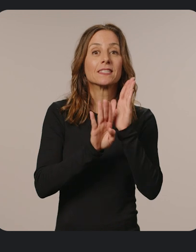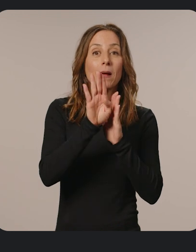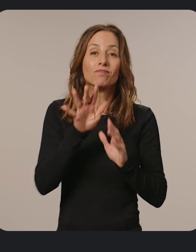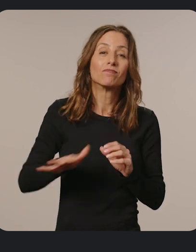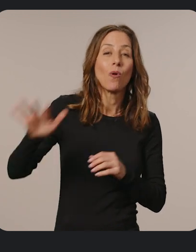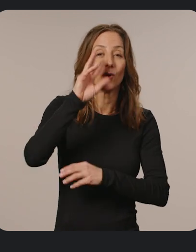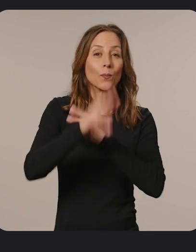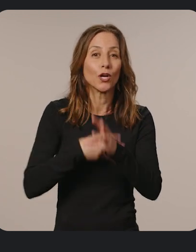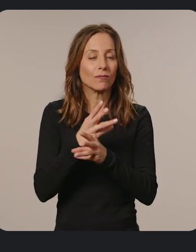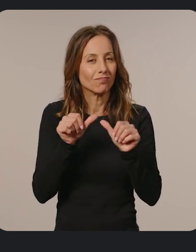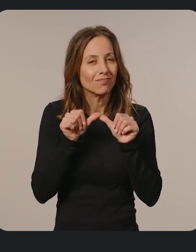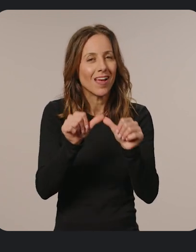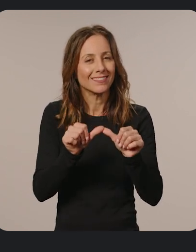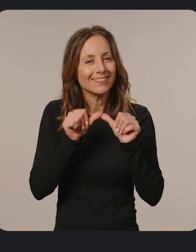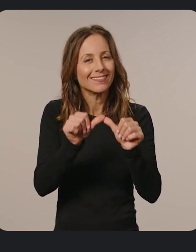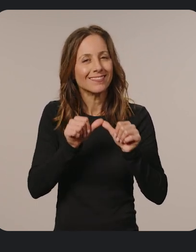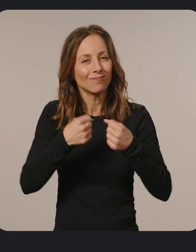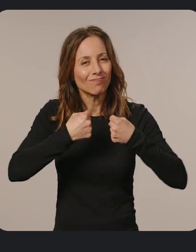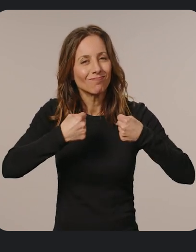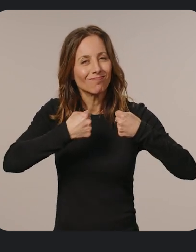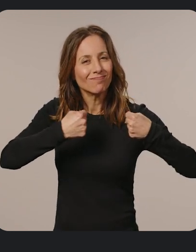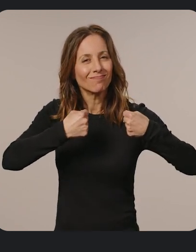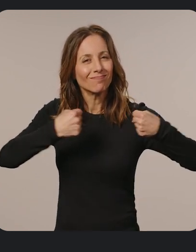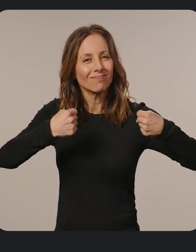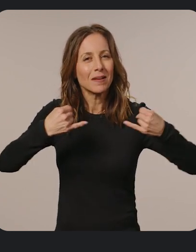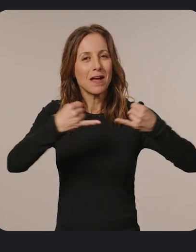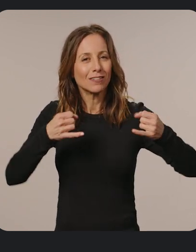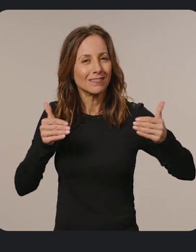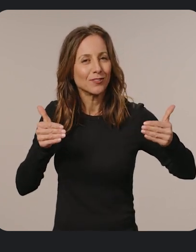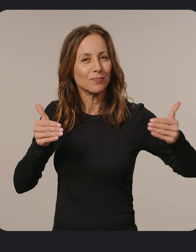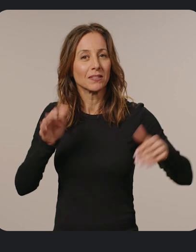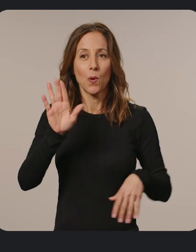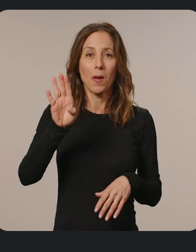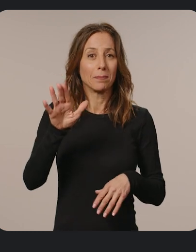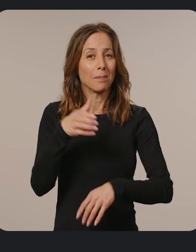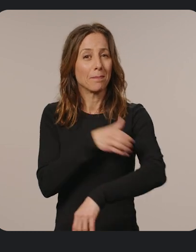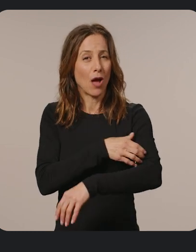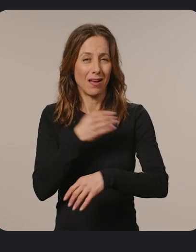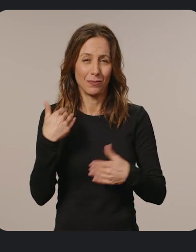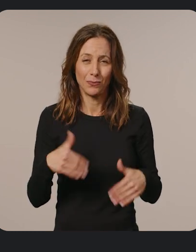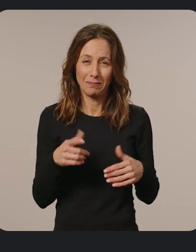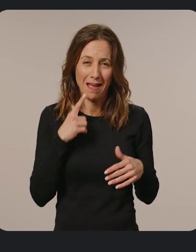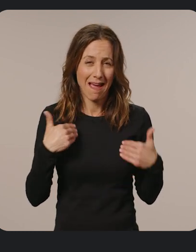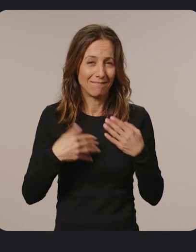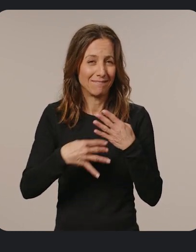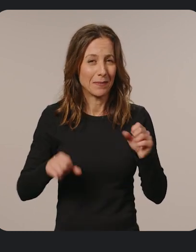Devs around the world are constantly pushing the boundaries of the web's power and potential. For more inspiration